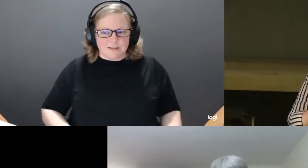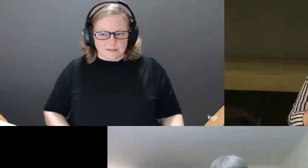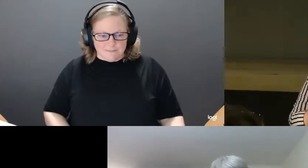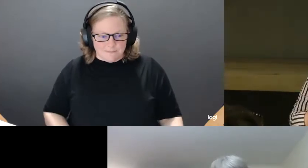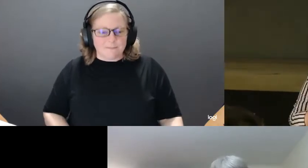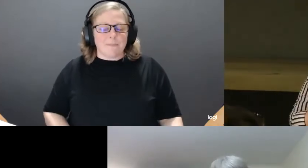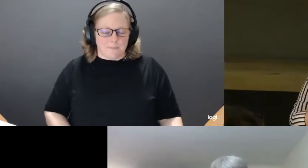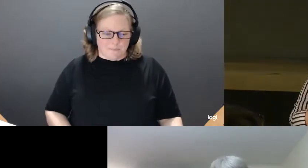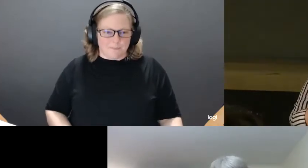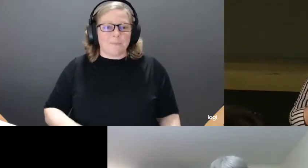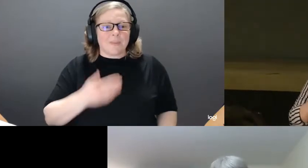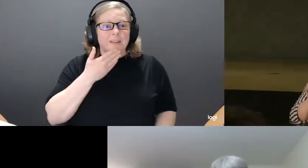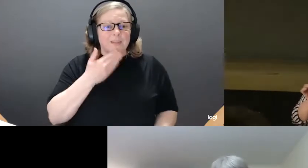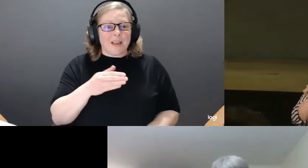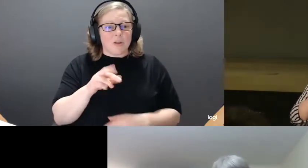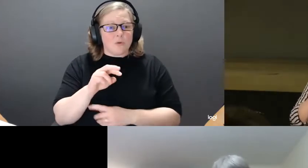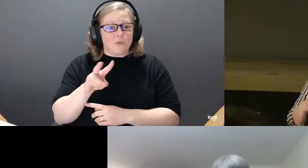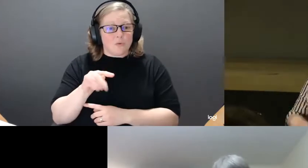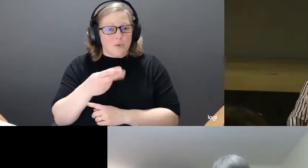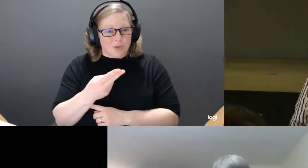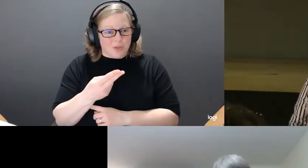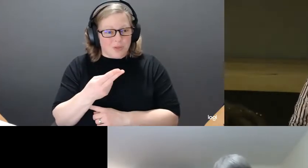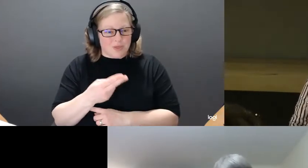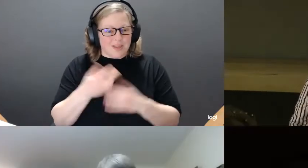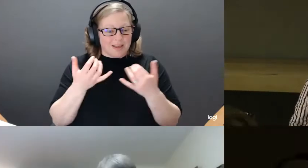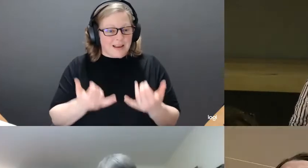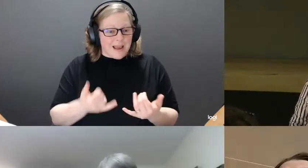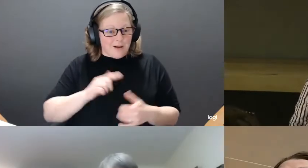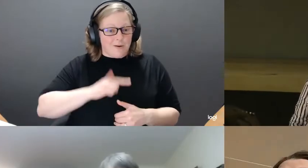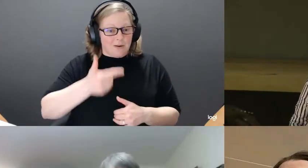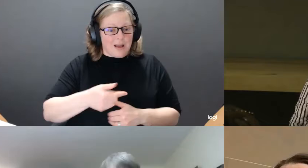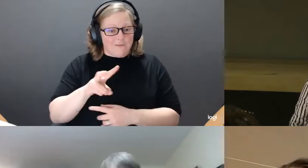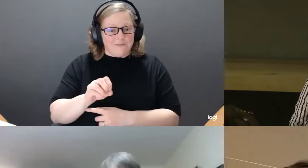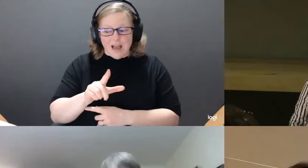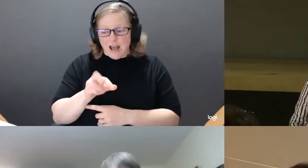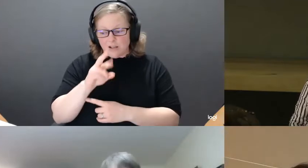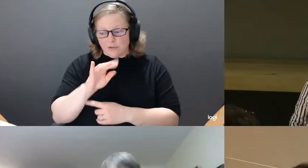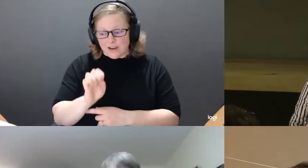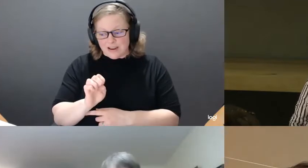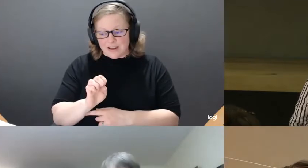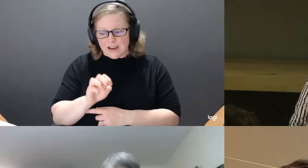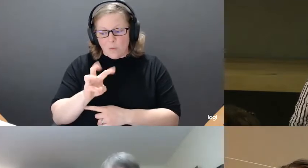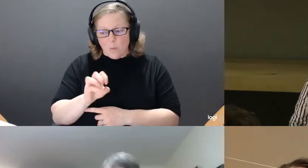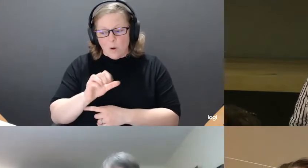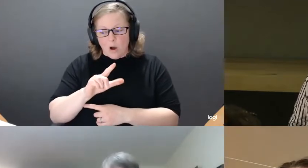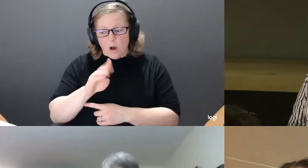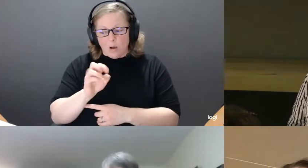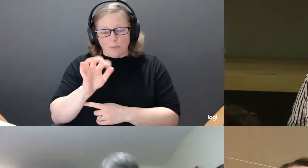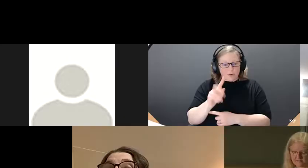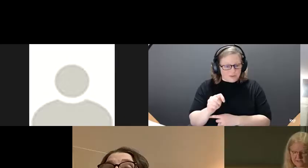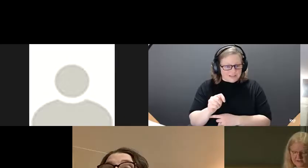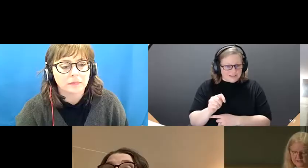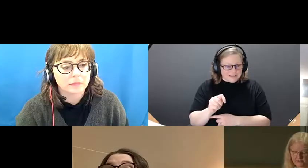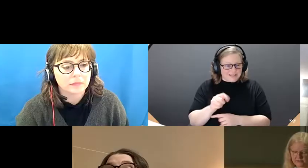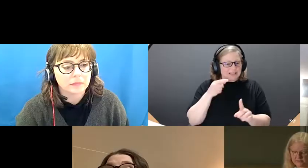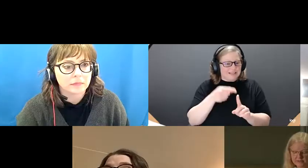Thank you, Ruth. I'm now going to call on Valerie Walbert, and she is one of the co-authors